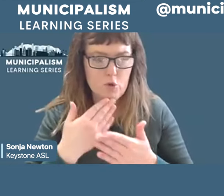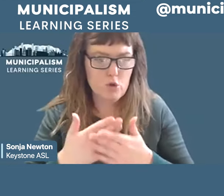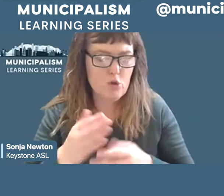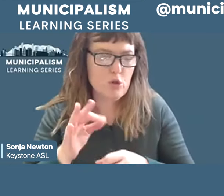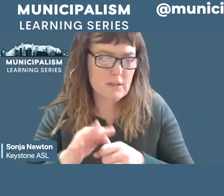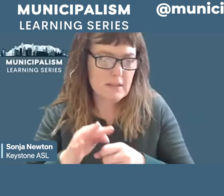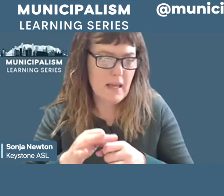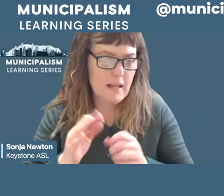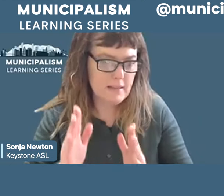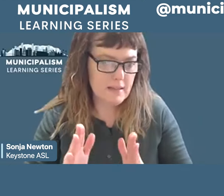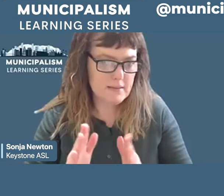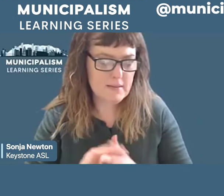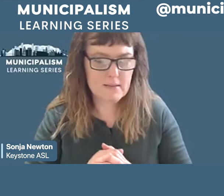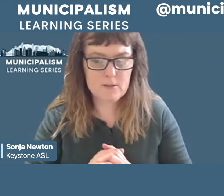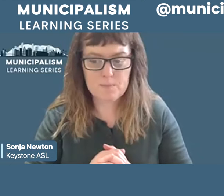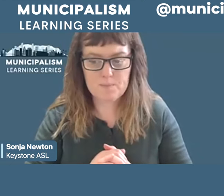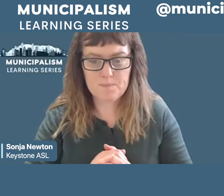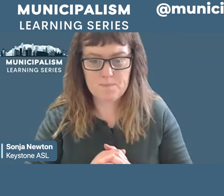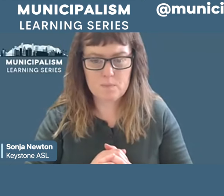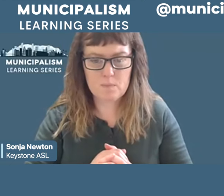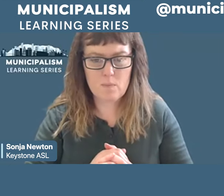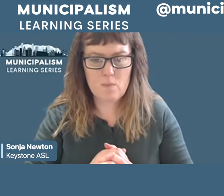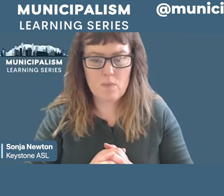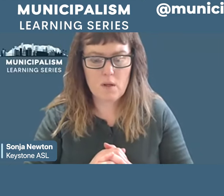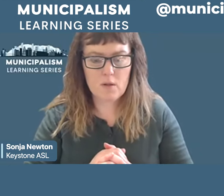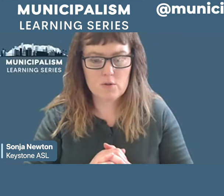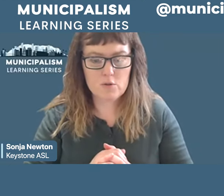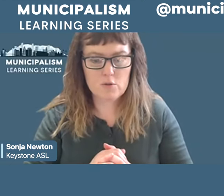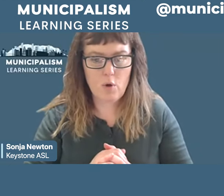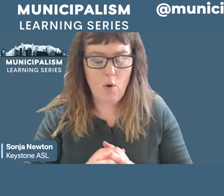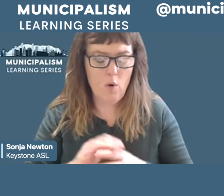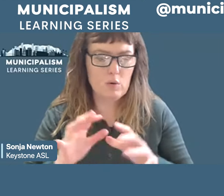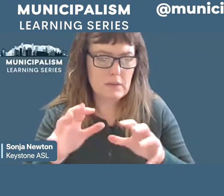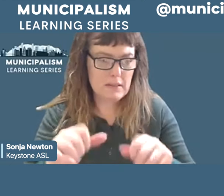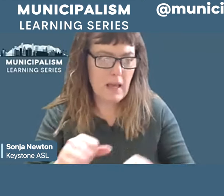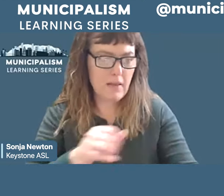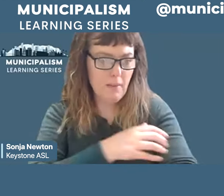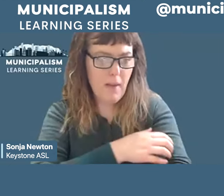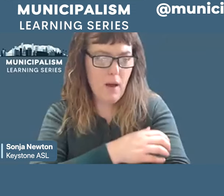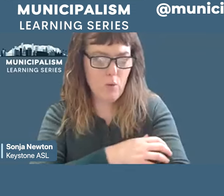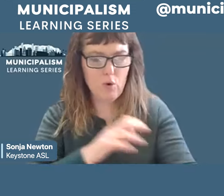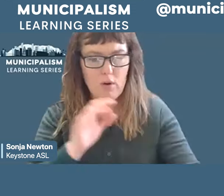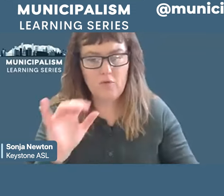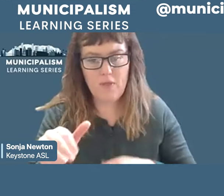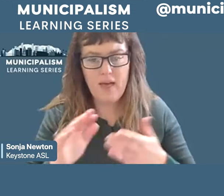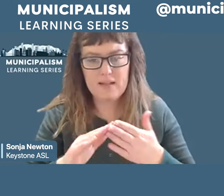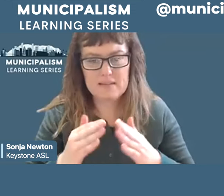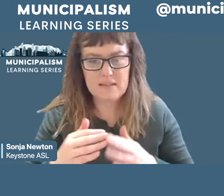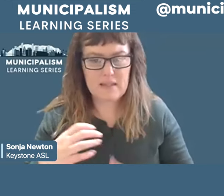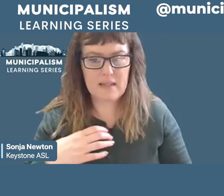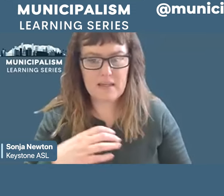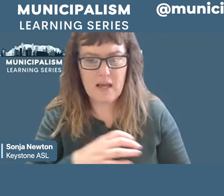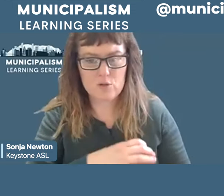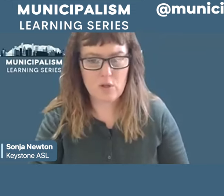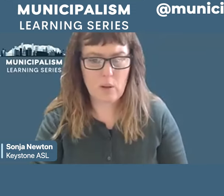to be able to take the power in the city council we are